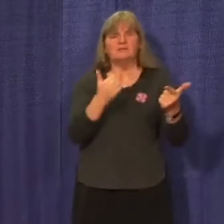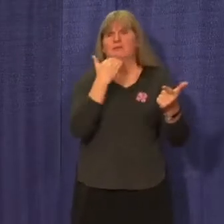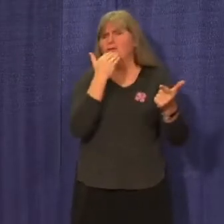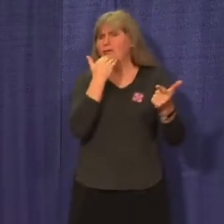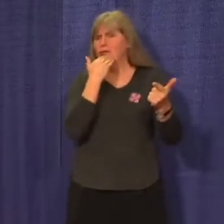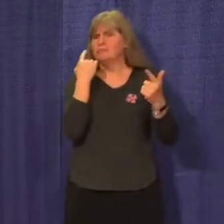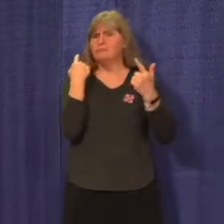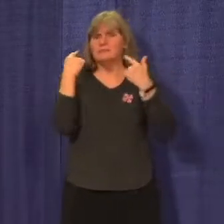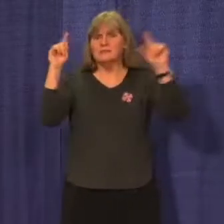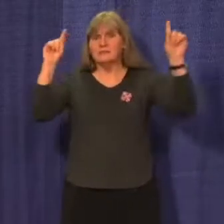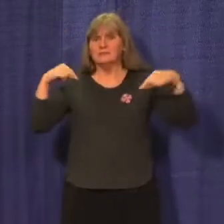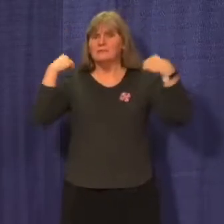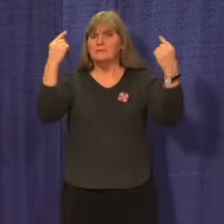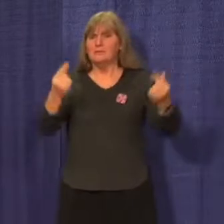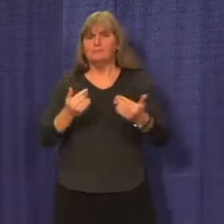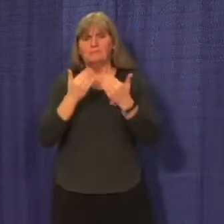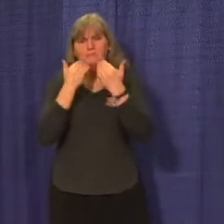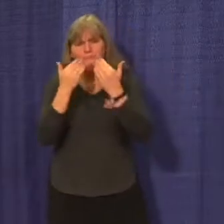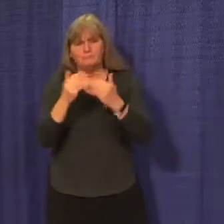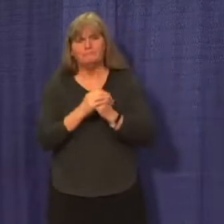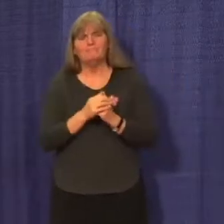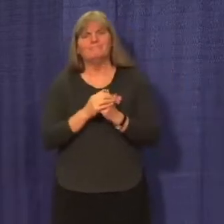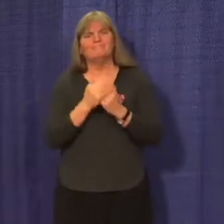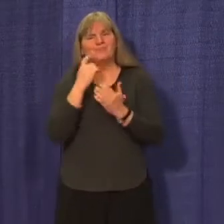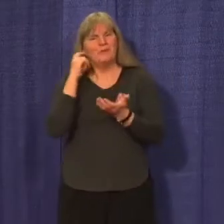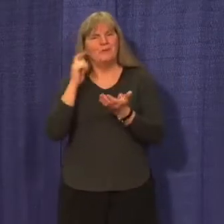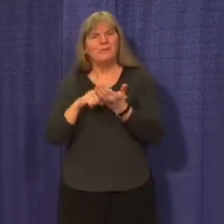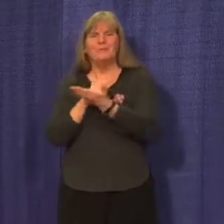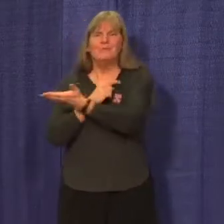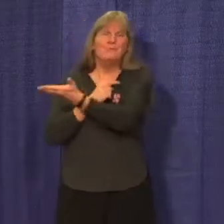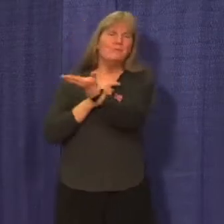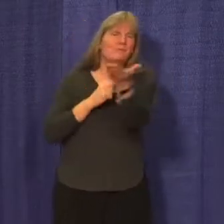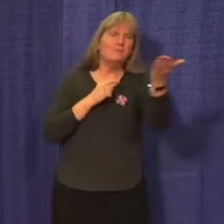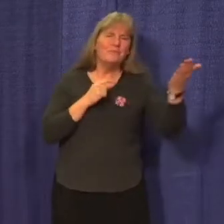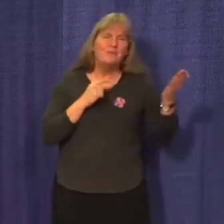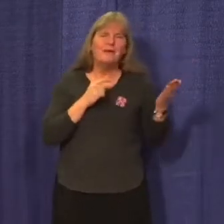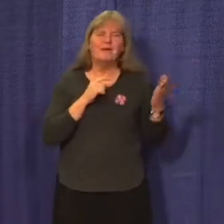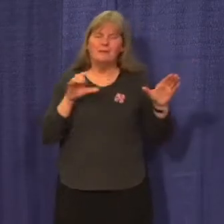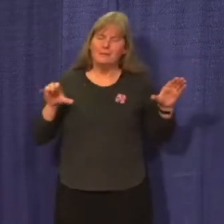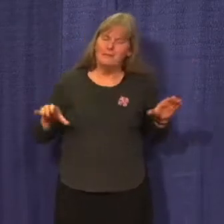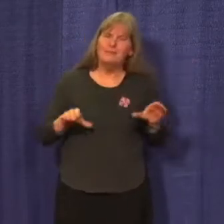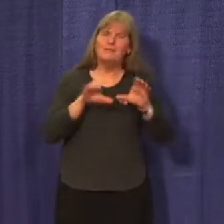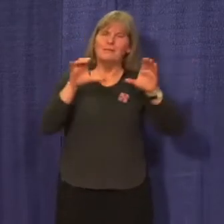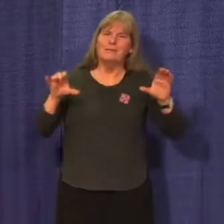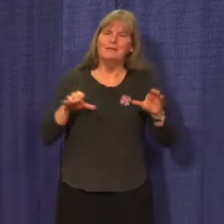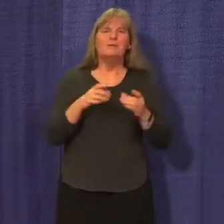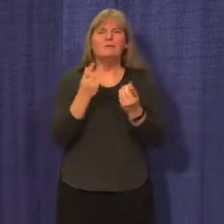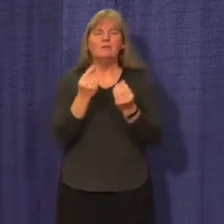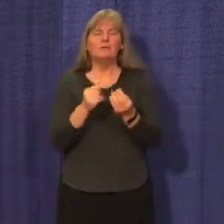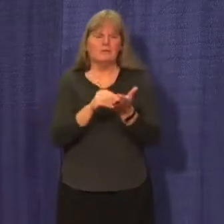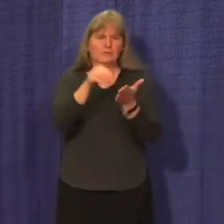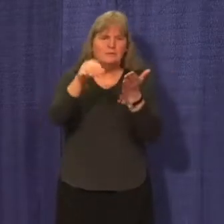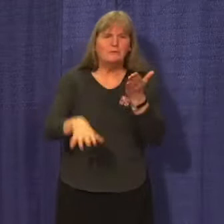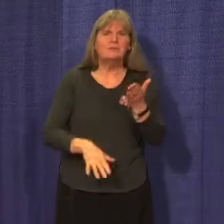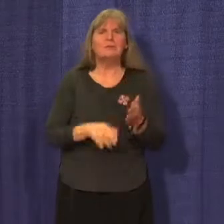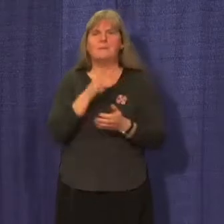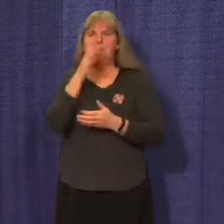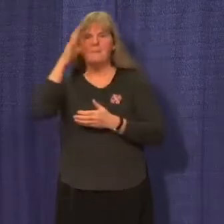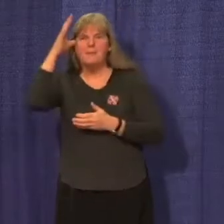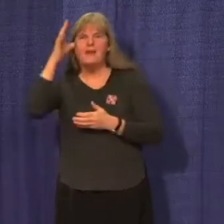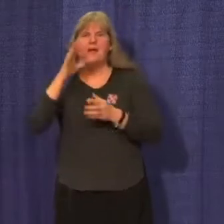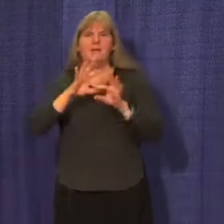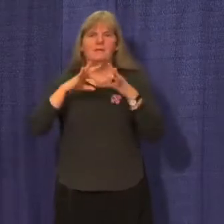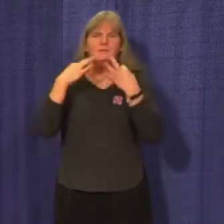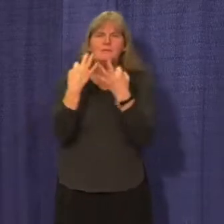been successful so far. I want to acknowledge the extraordinary efforts of students and parents and families,